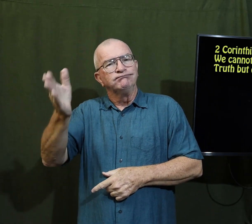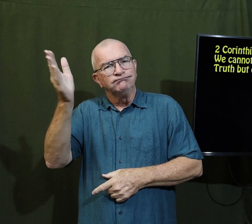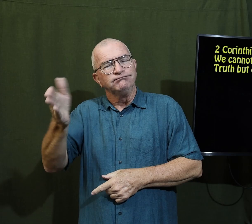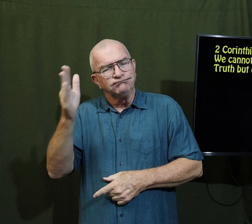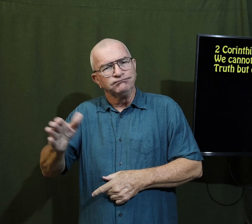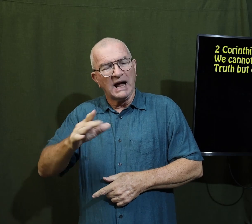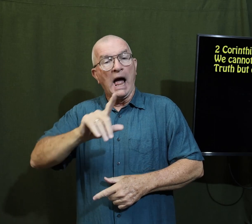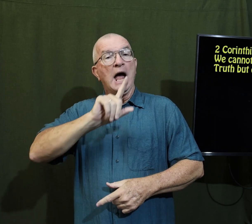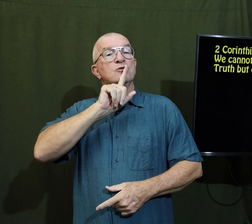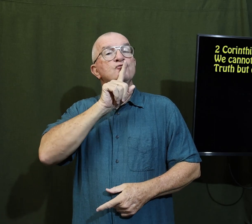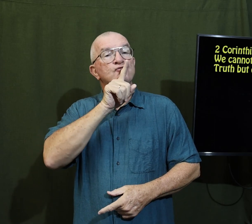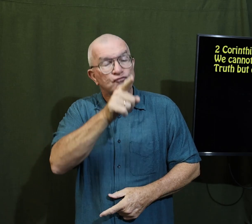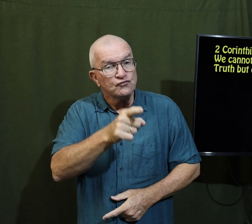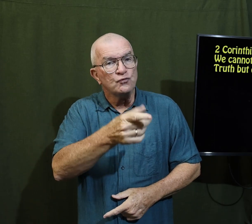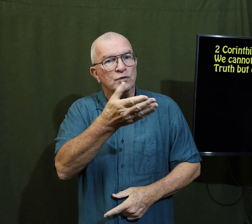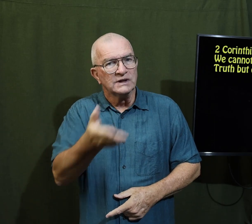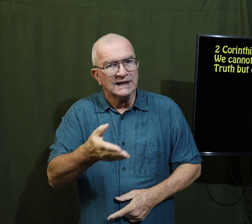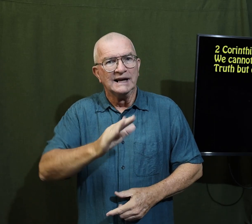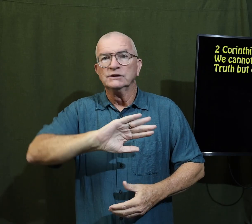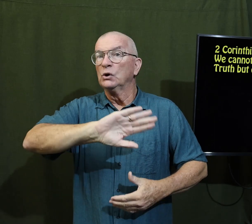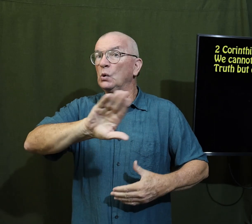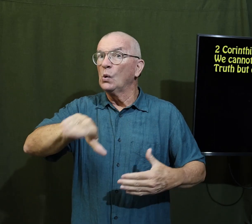tried to preach the truth all the time